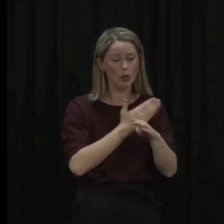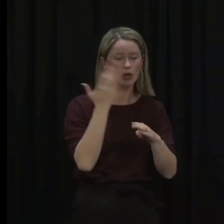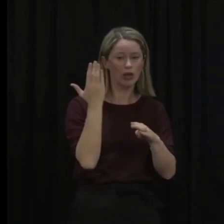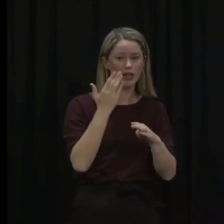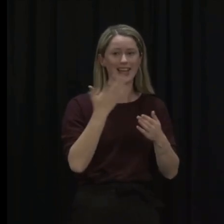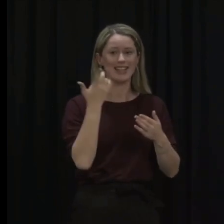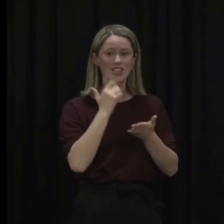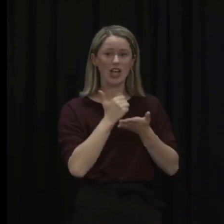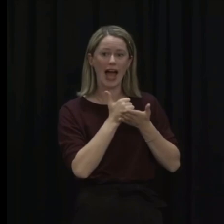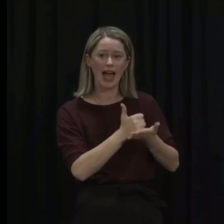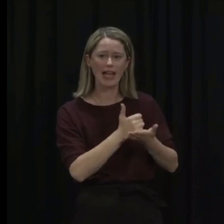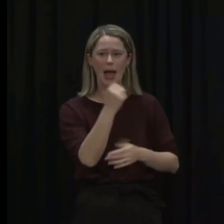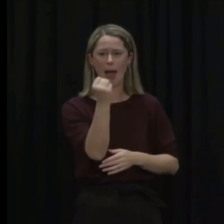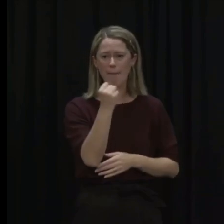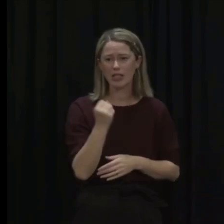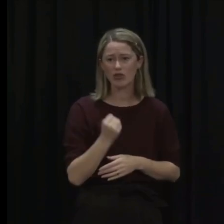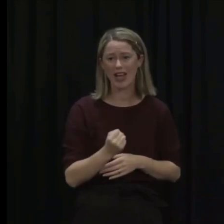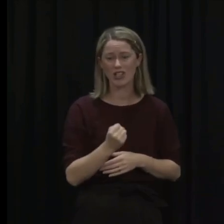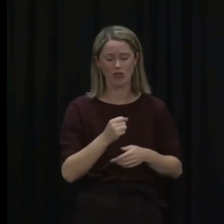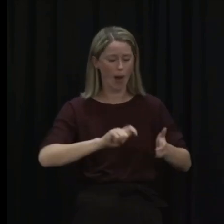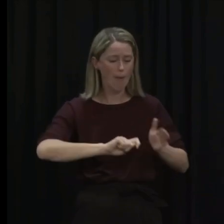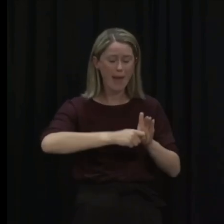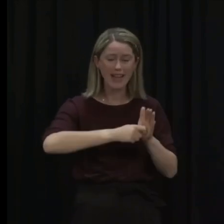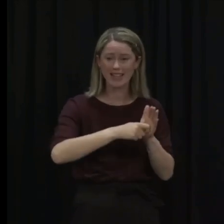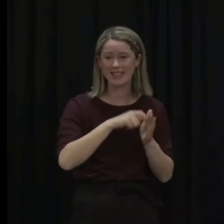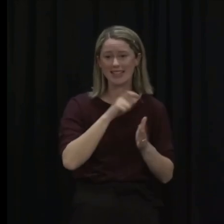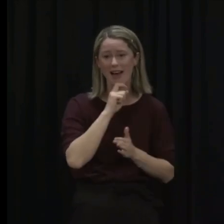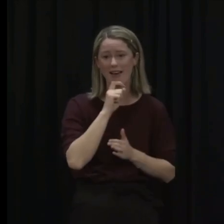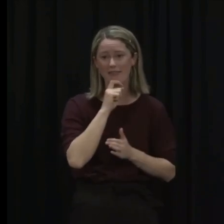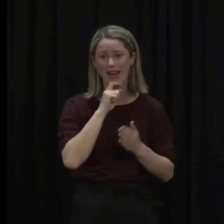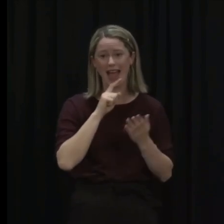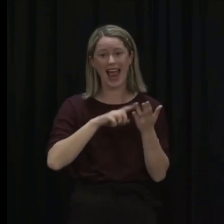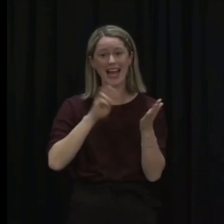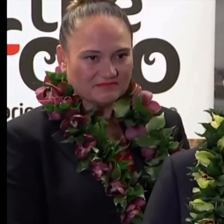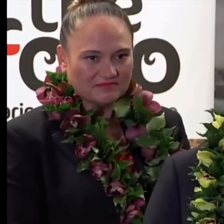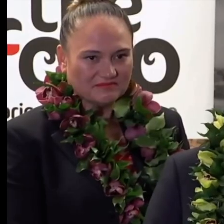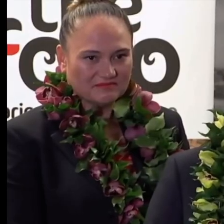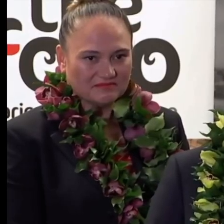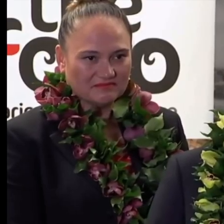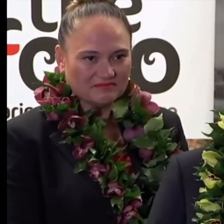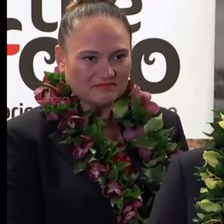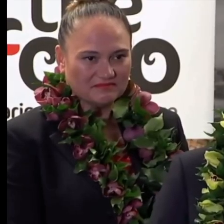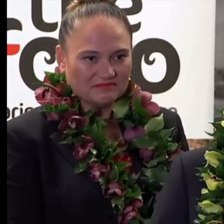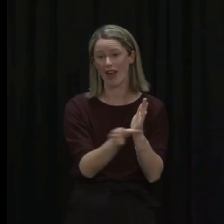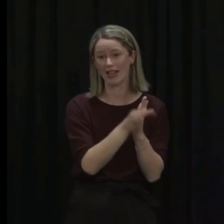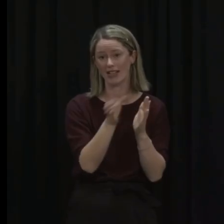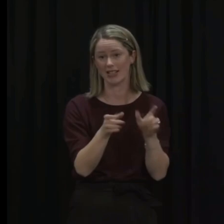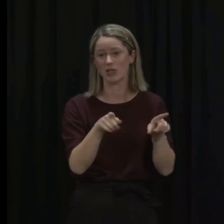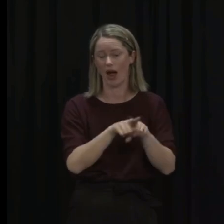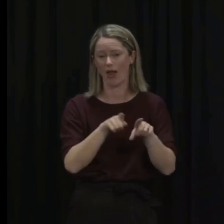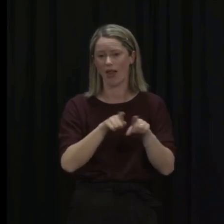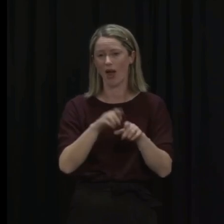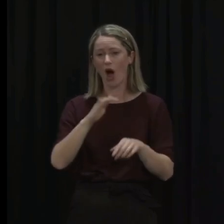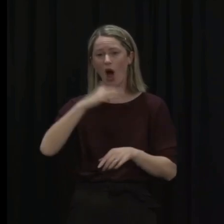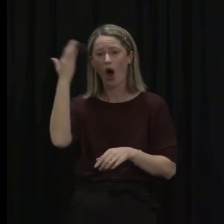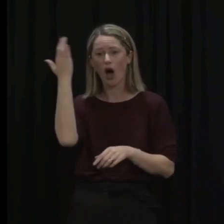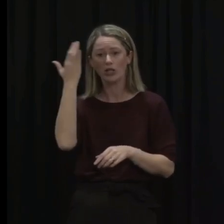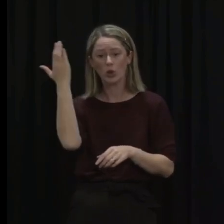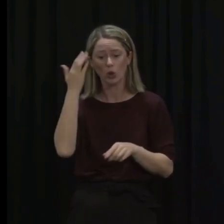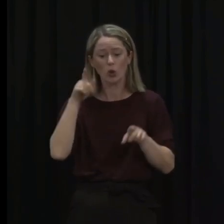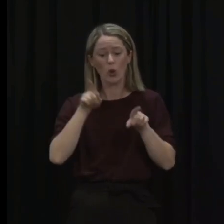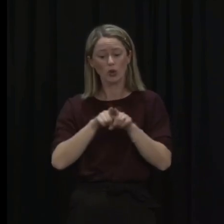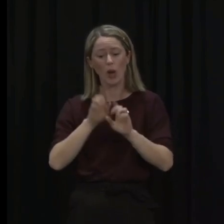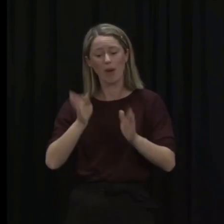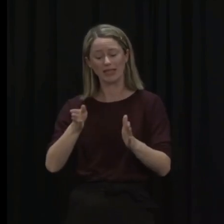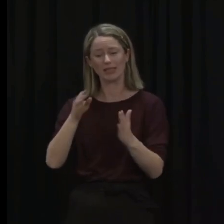as teacher aides, administration and maintenance staff, and contractors. People made their own choices. Secondary schools in Kura will also